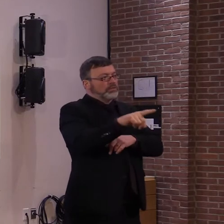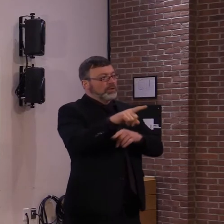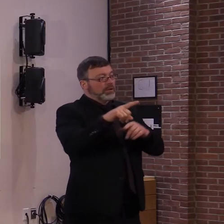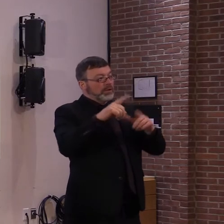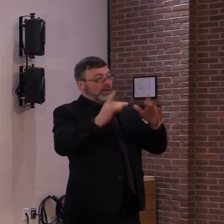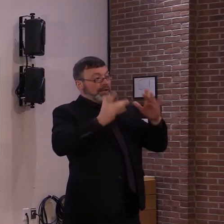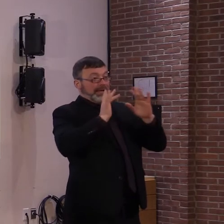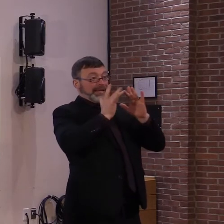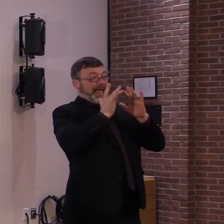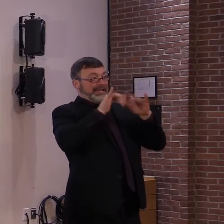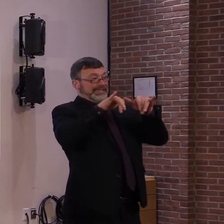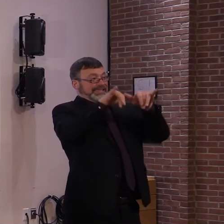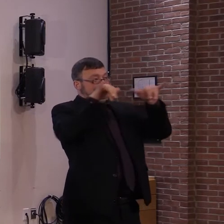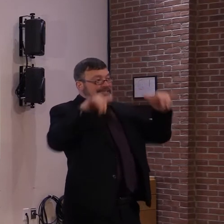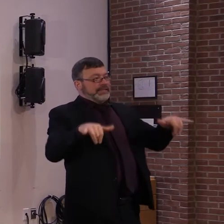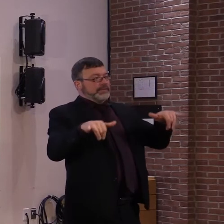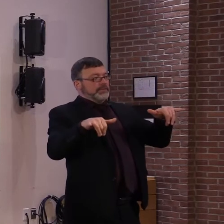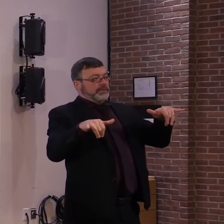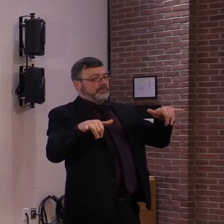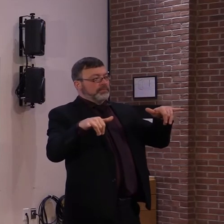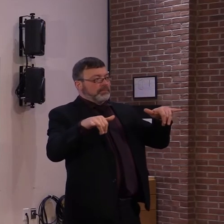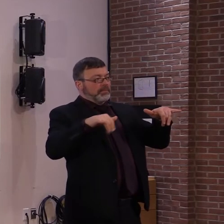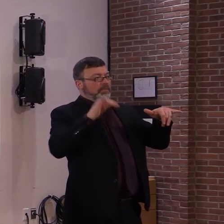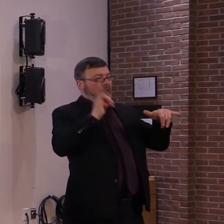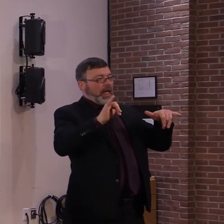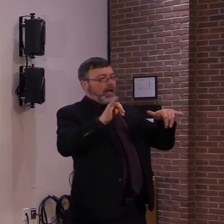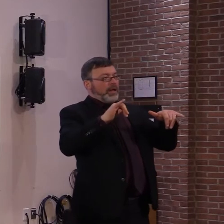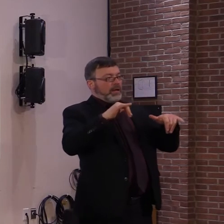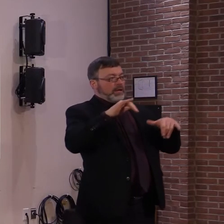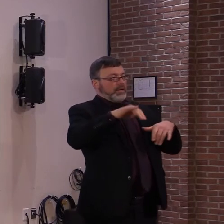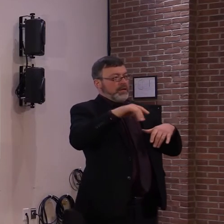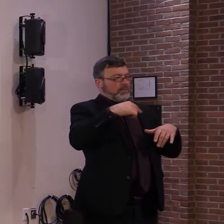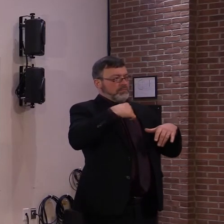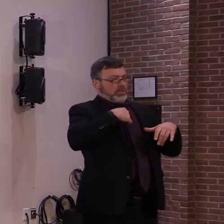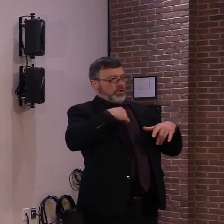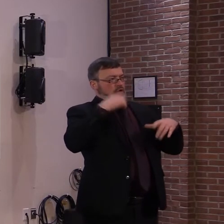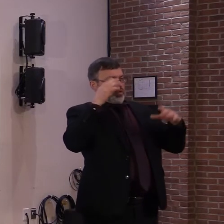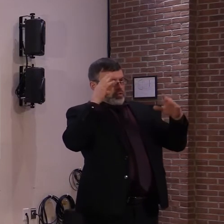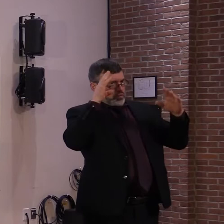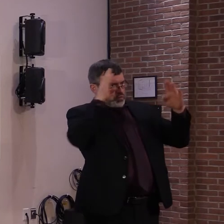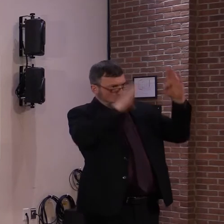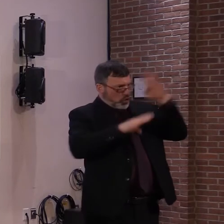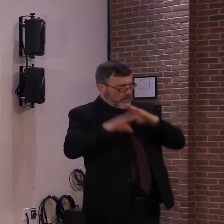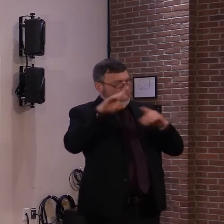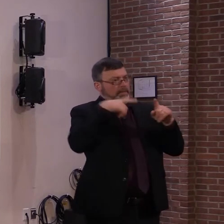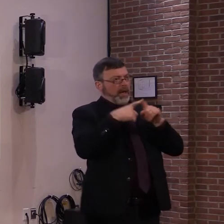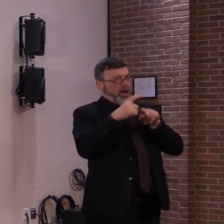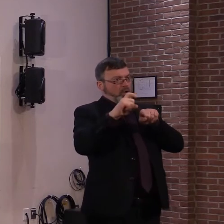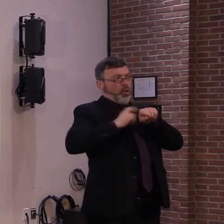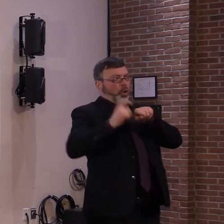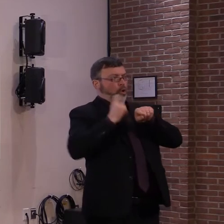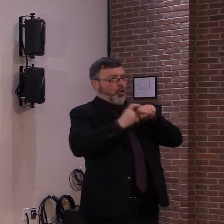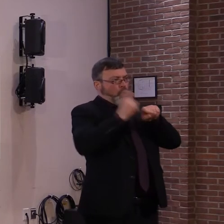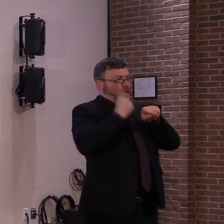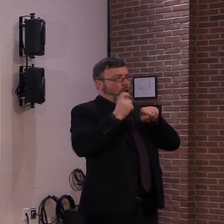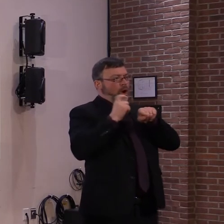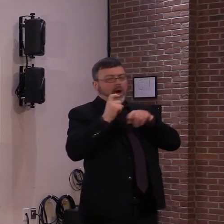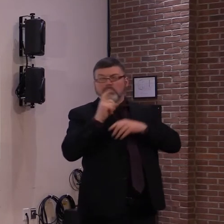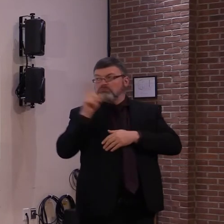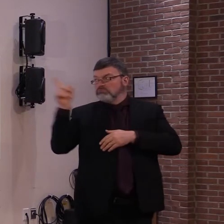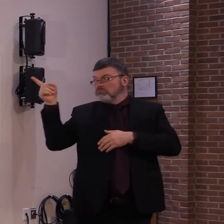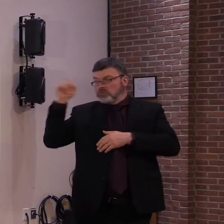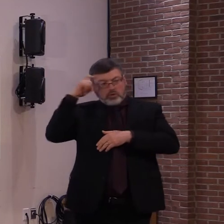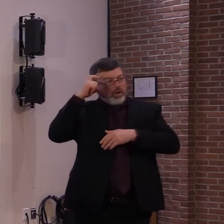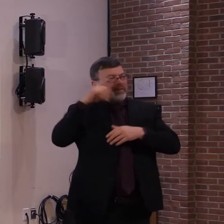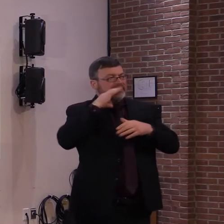worried about, um, Collins. Um, we have, we will have Collins as the governor said. Um, you know, we are